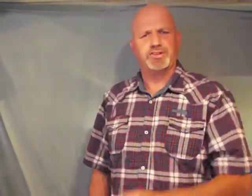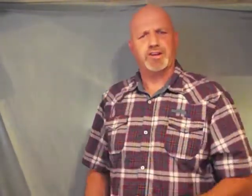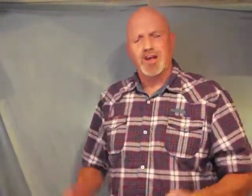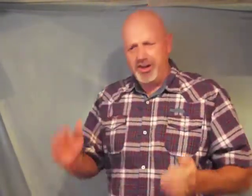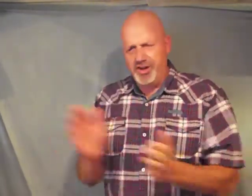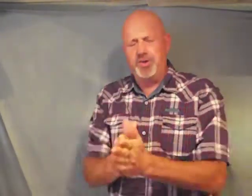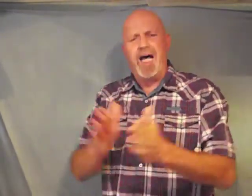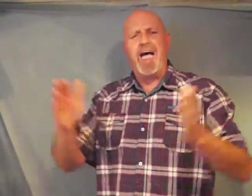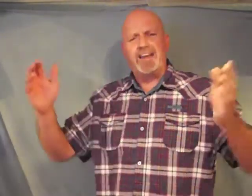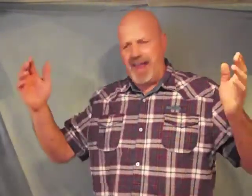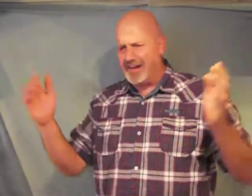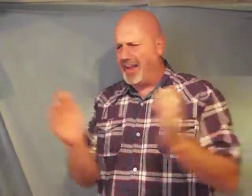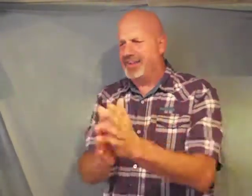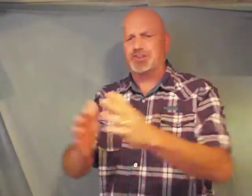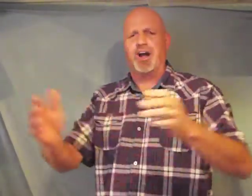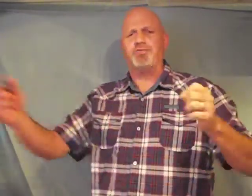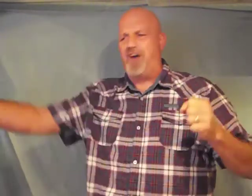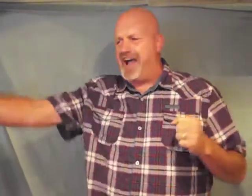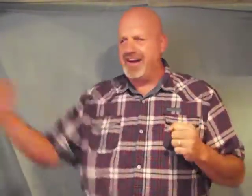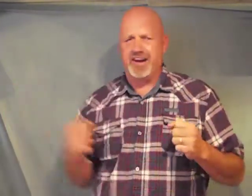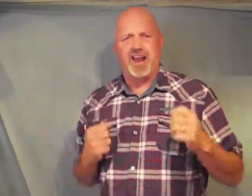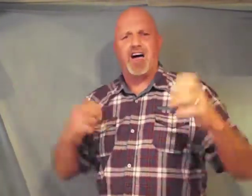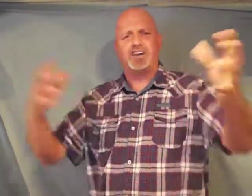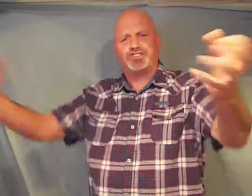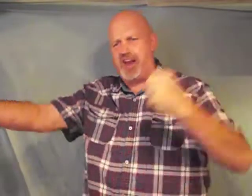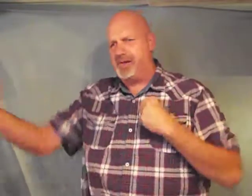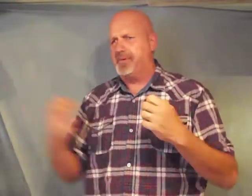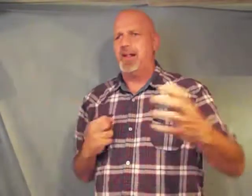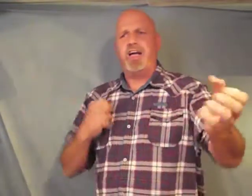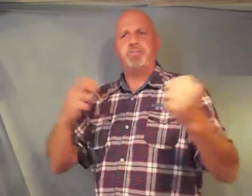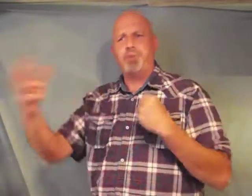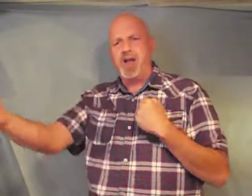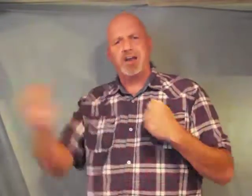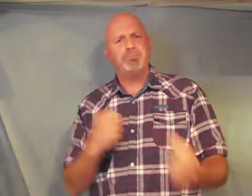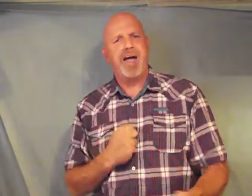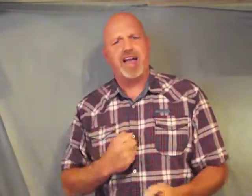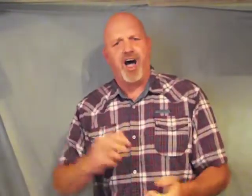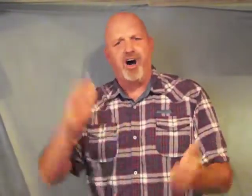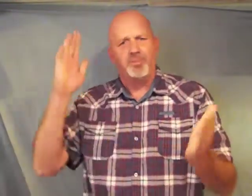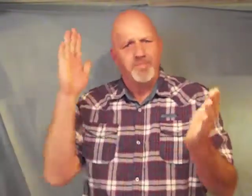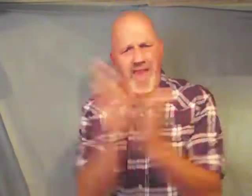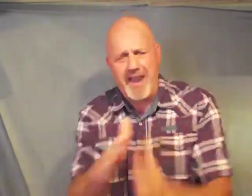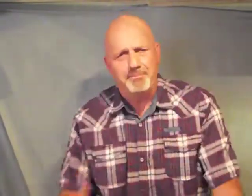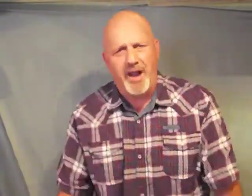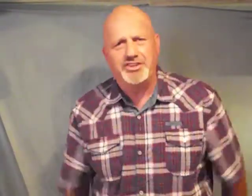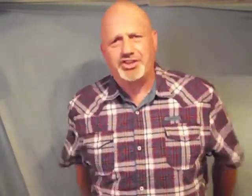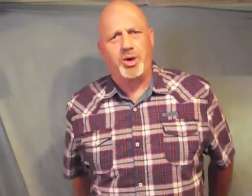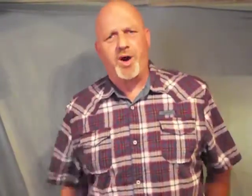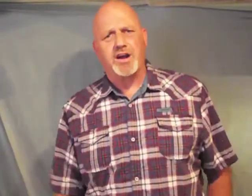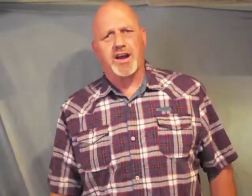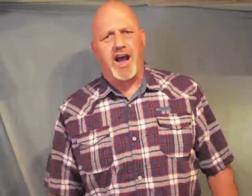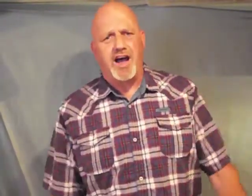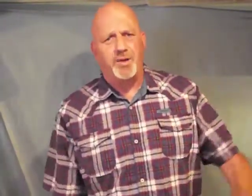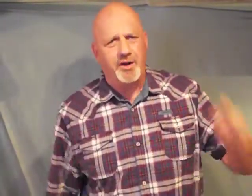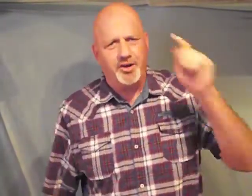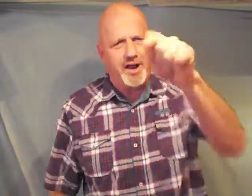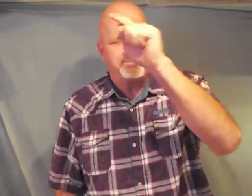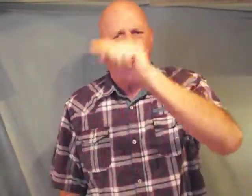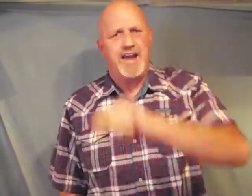unite and start finding the lost sheep and bringing them back home and preach the word of God when you're up in that